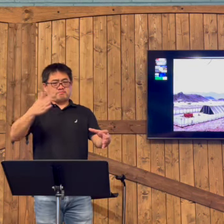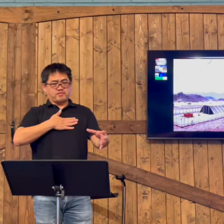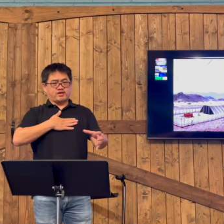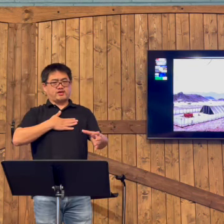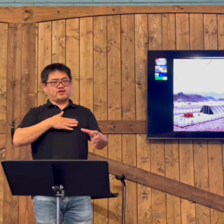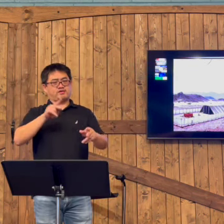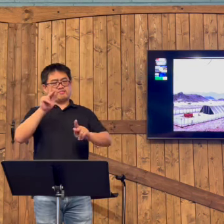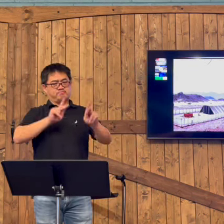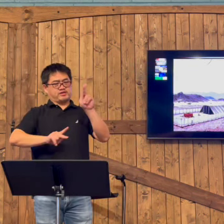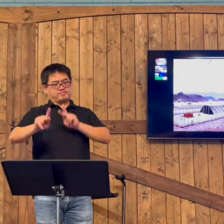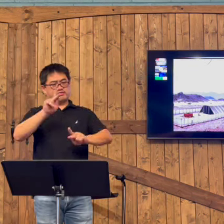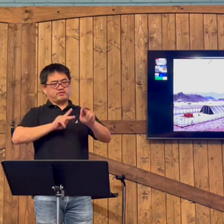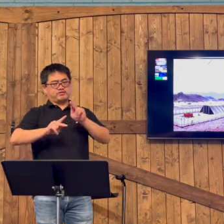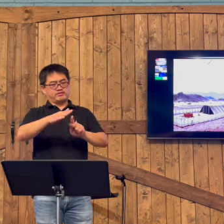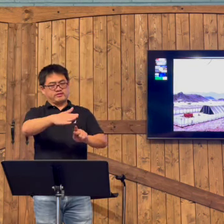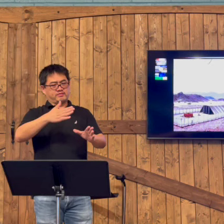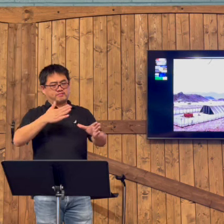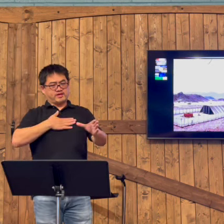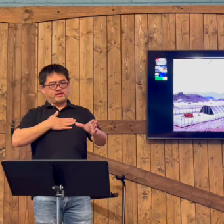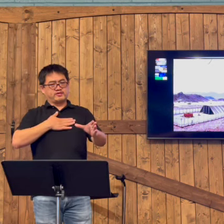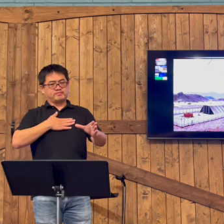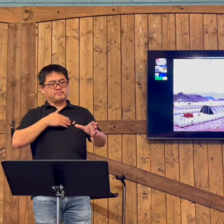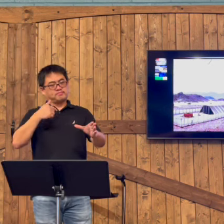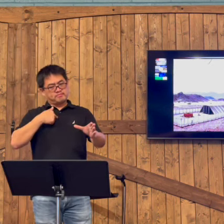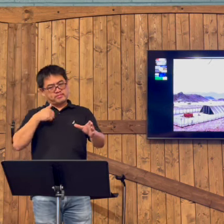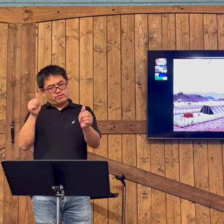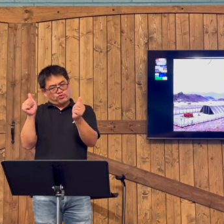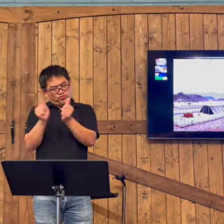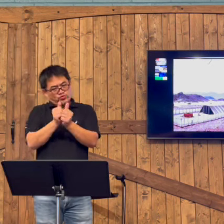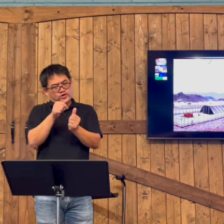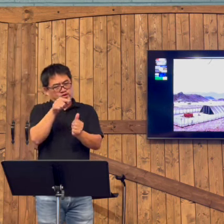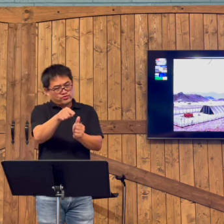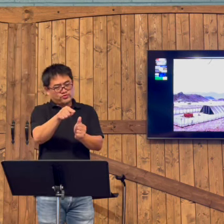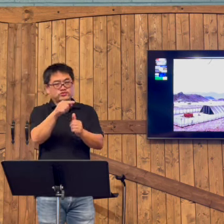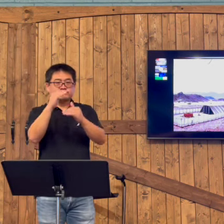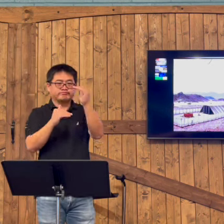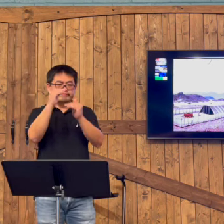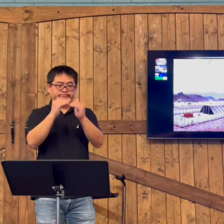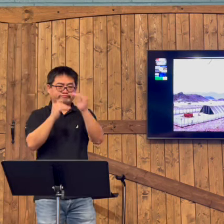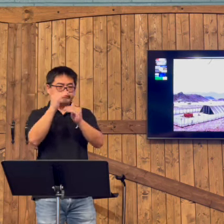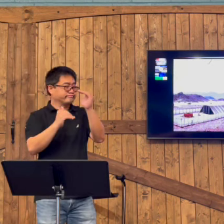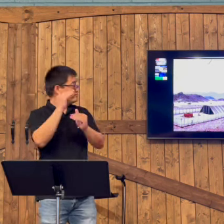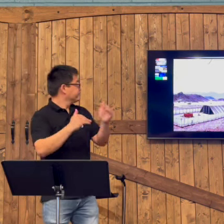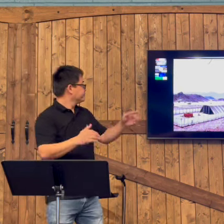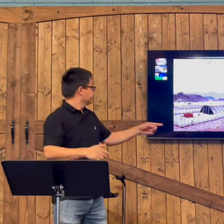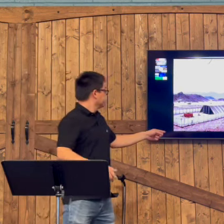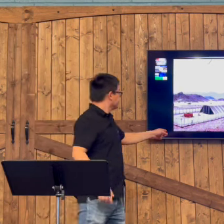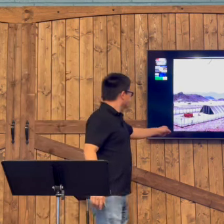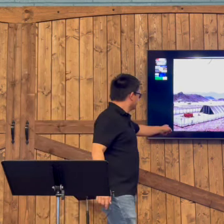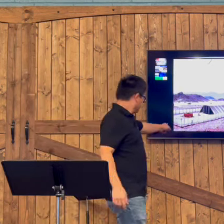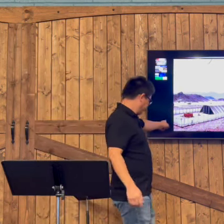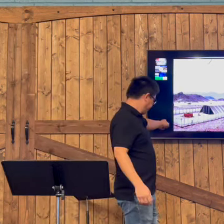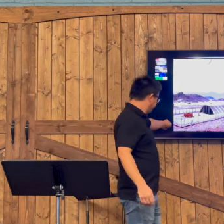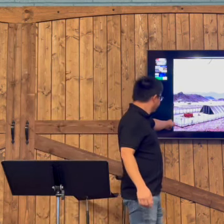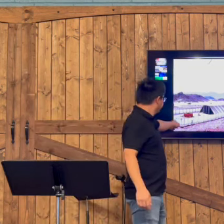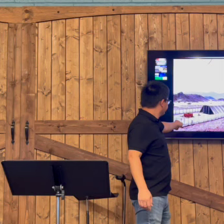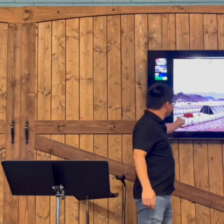And God called them His people. He said that they were His people. He wanted them to build